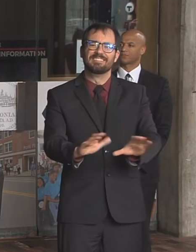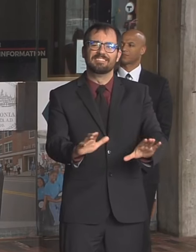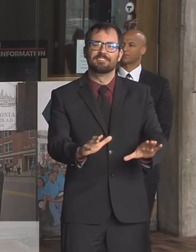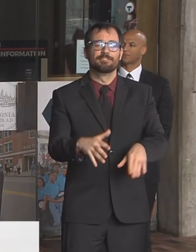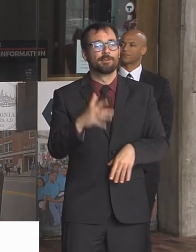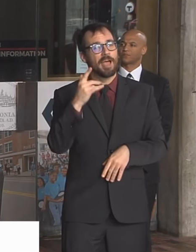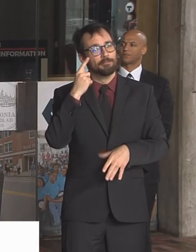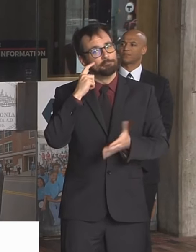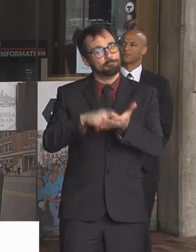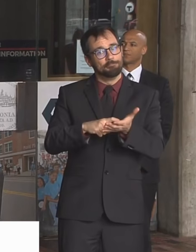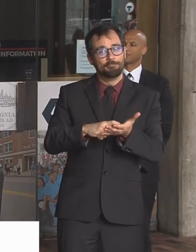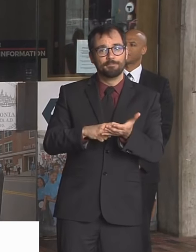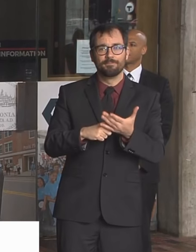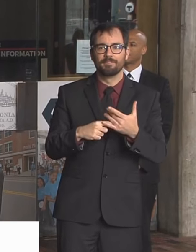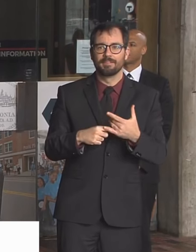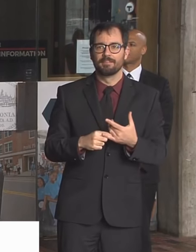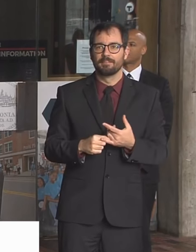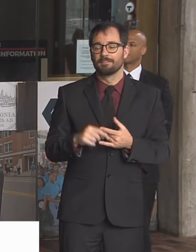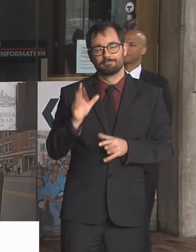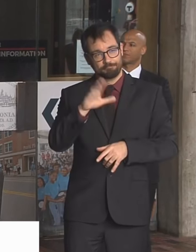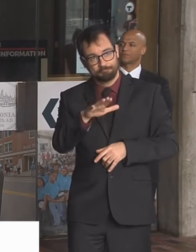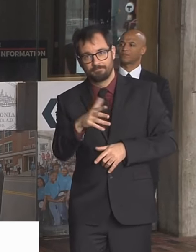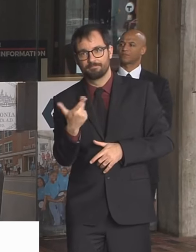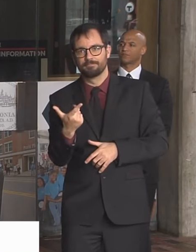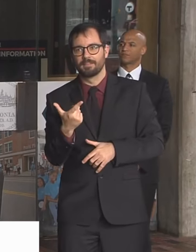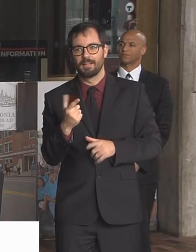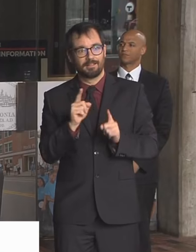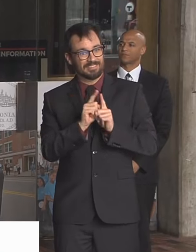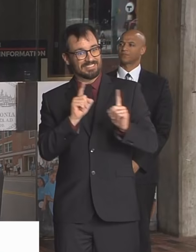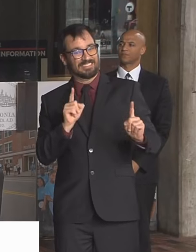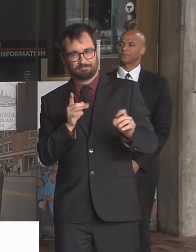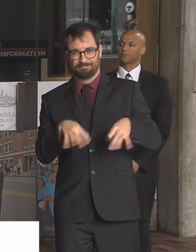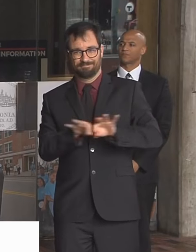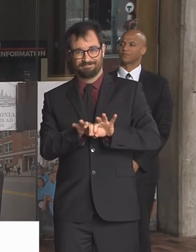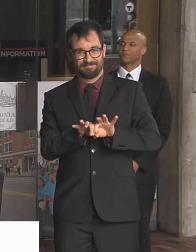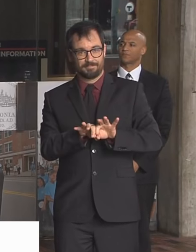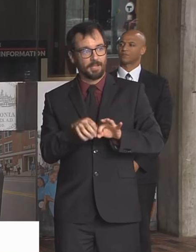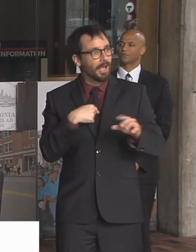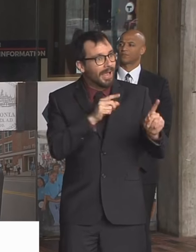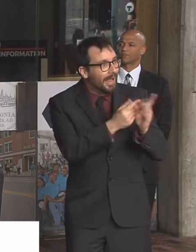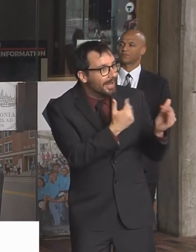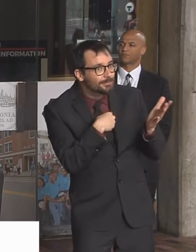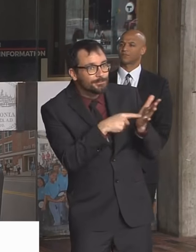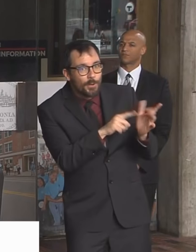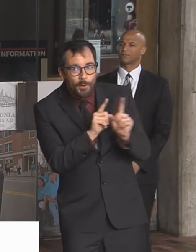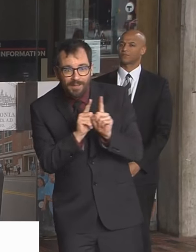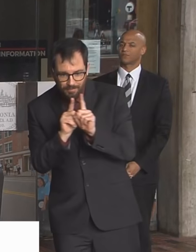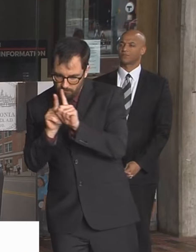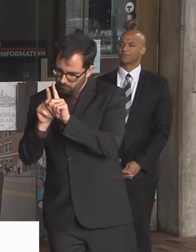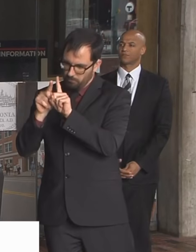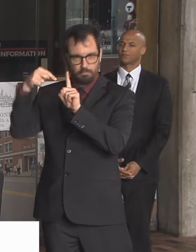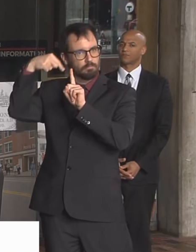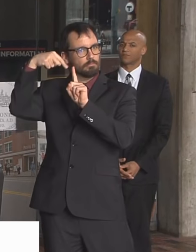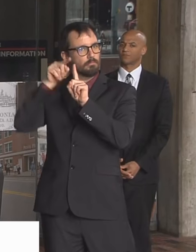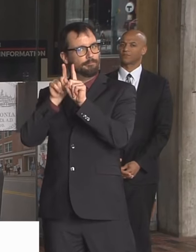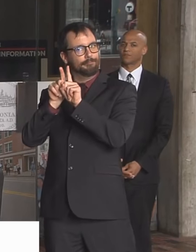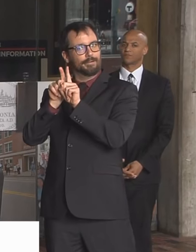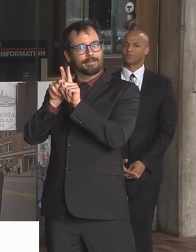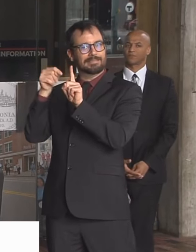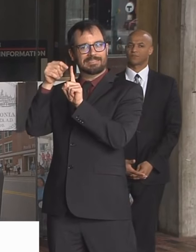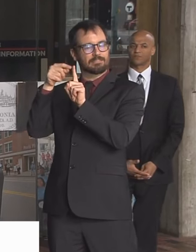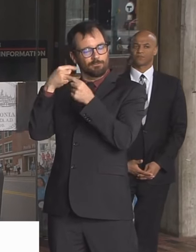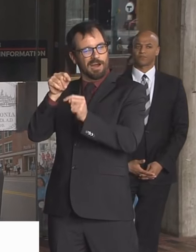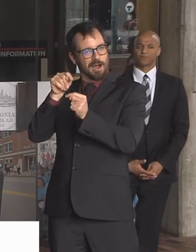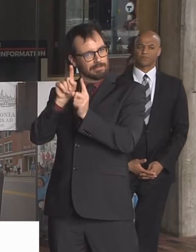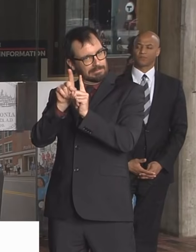Because again, it's about keeping that physical distance from each other and preventing the spread of the virus. We're asking people